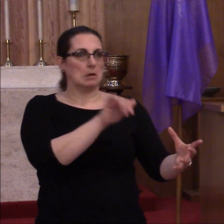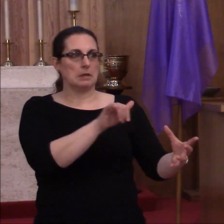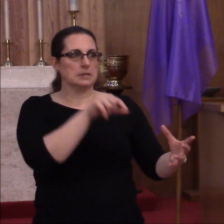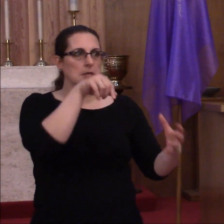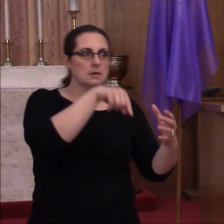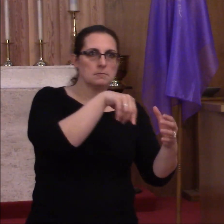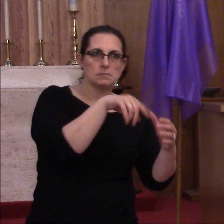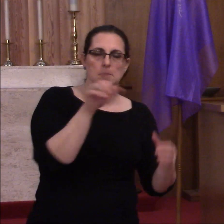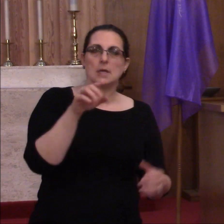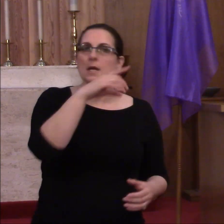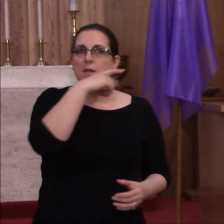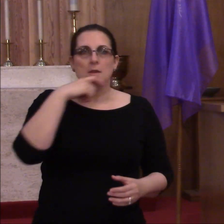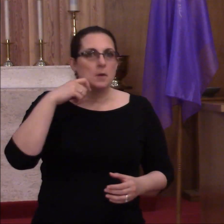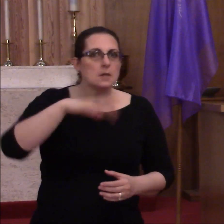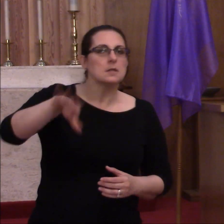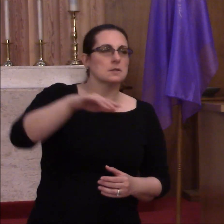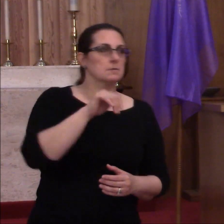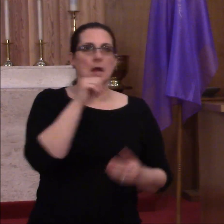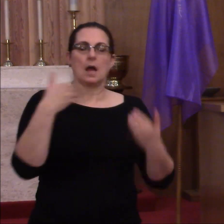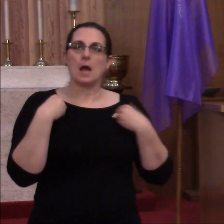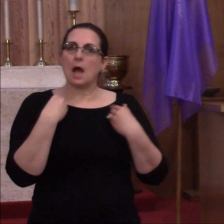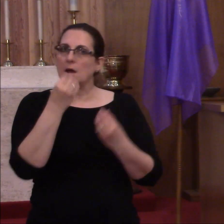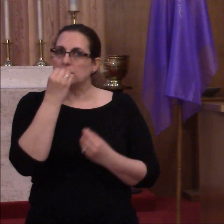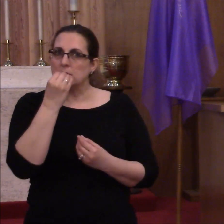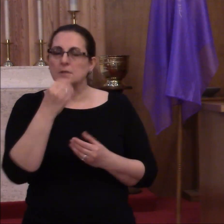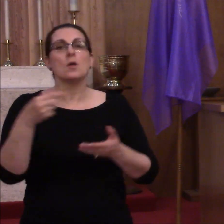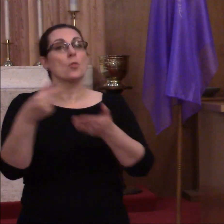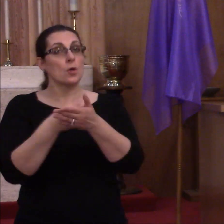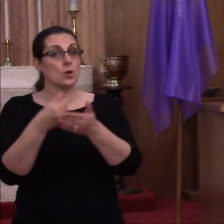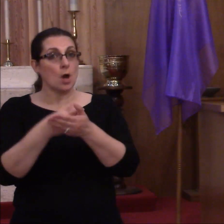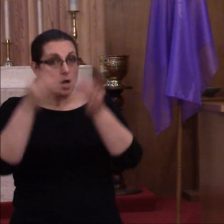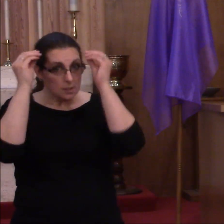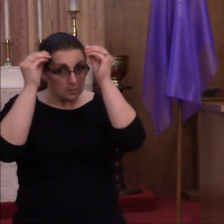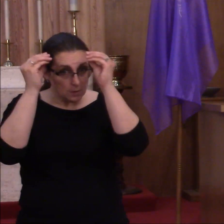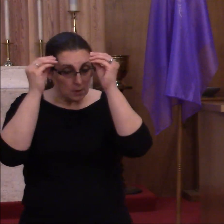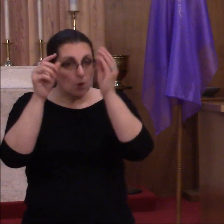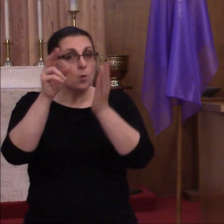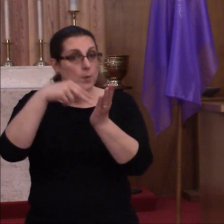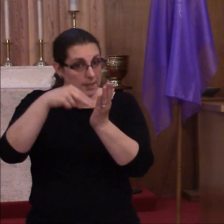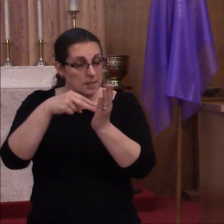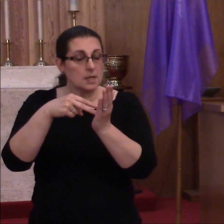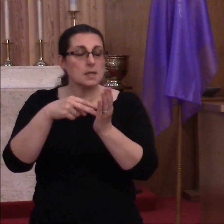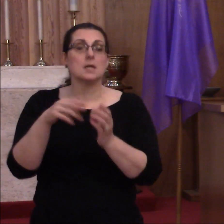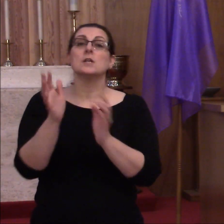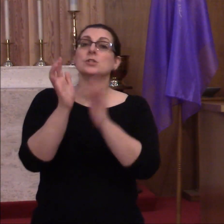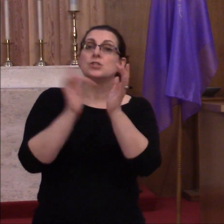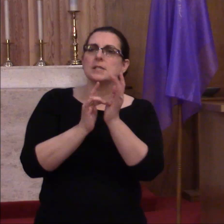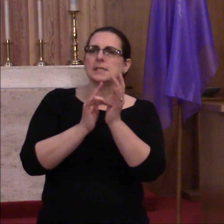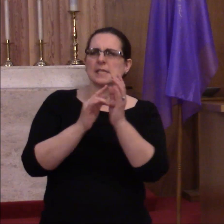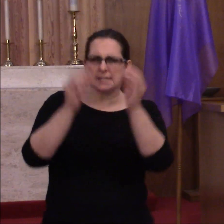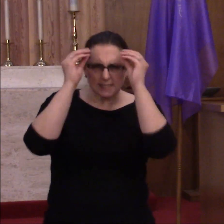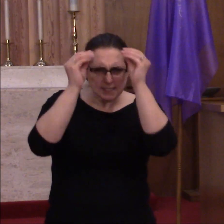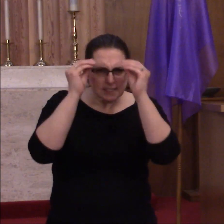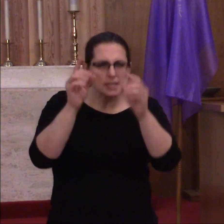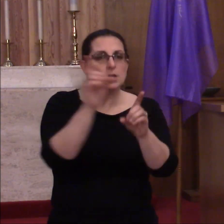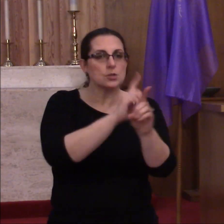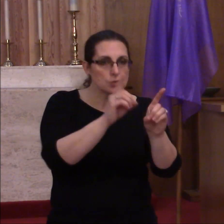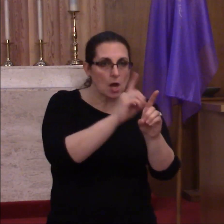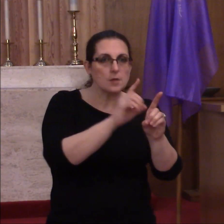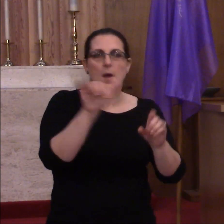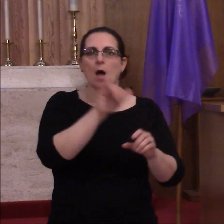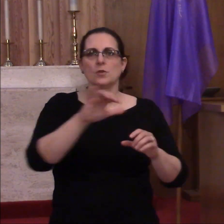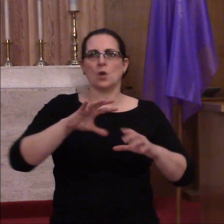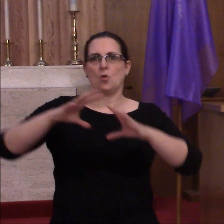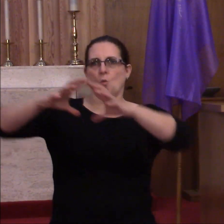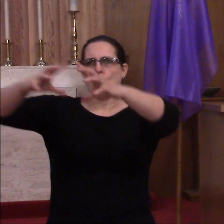the wilderness with no food. In our Gospel lesson we hear how Jesus was teaching the disciples along with the great